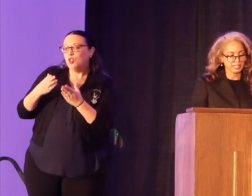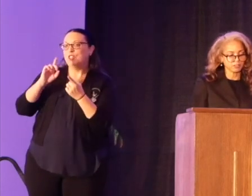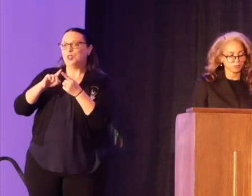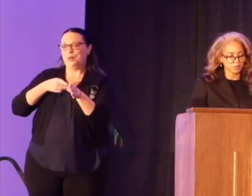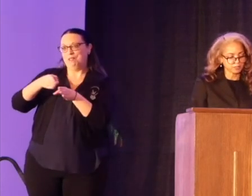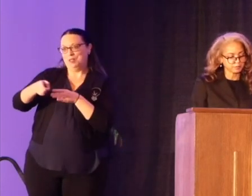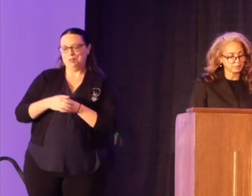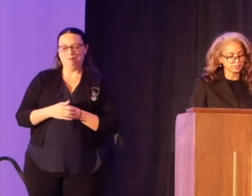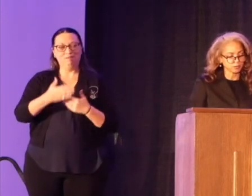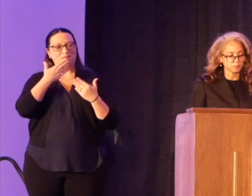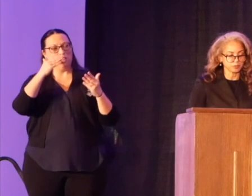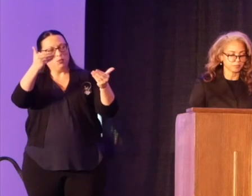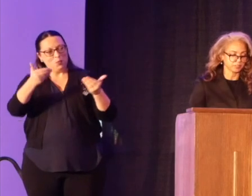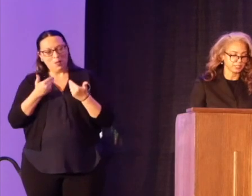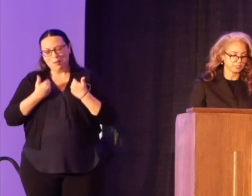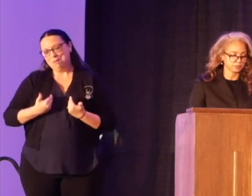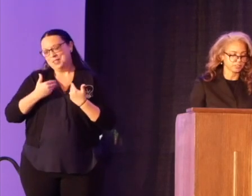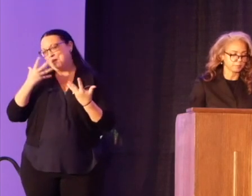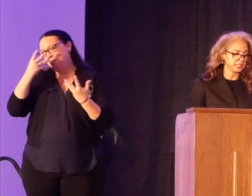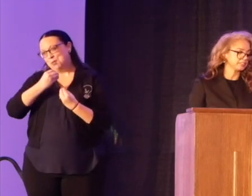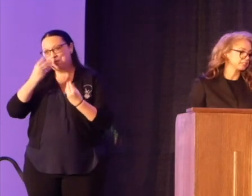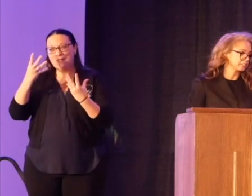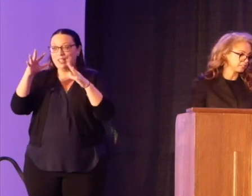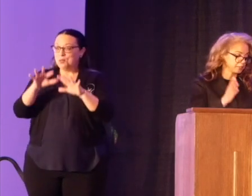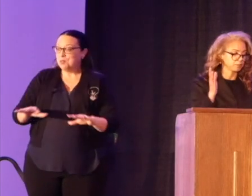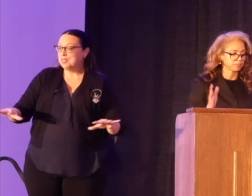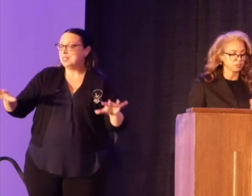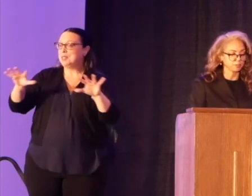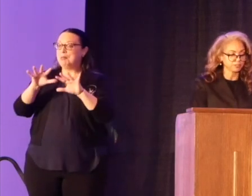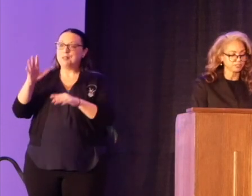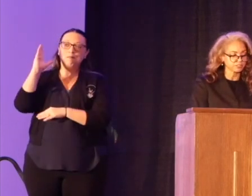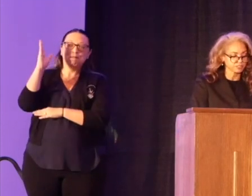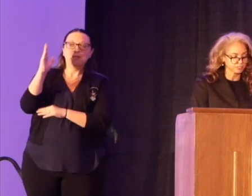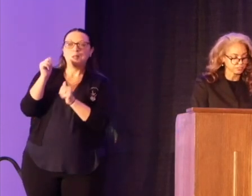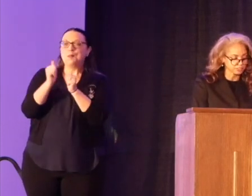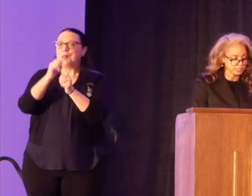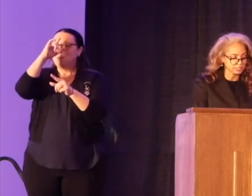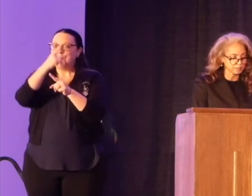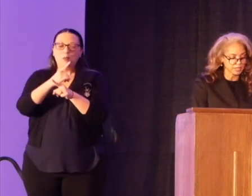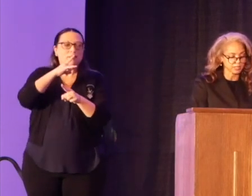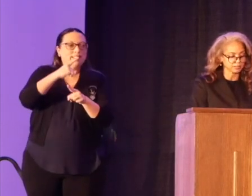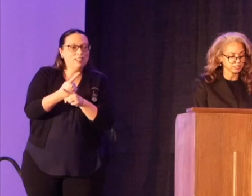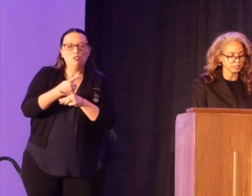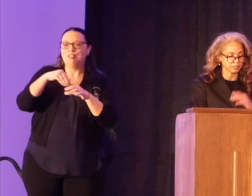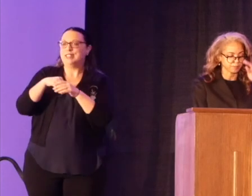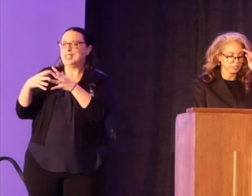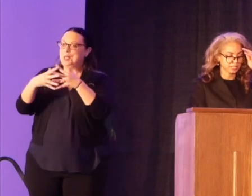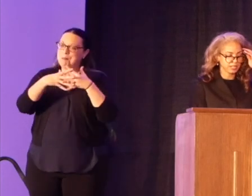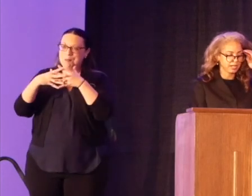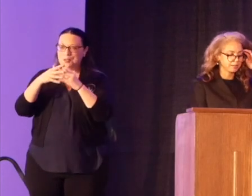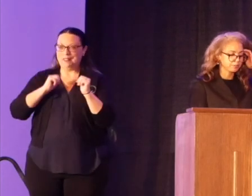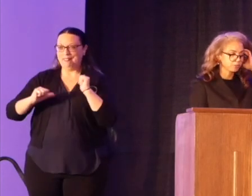And thank you for welcoming me so beautifully into a space to speak with fellow brothers and sisters in the American theater.